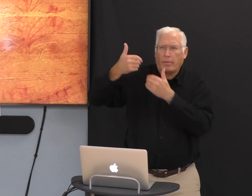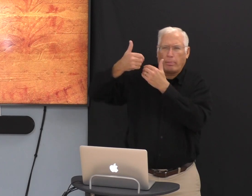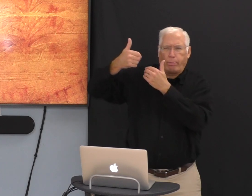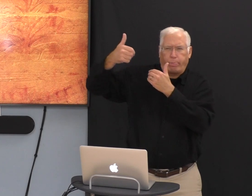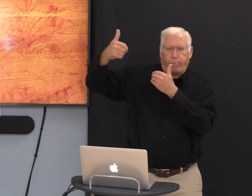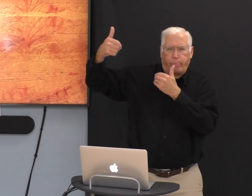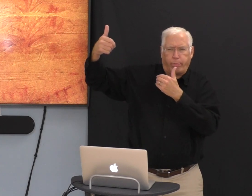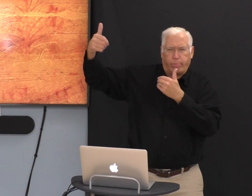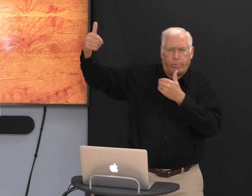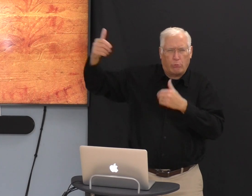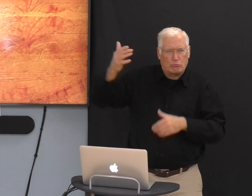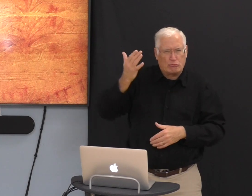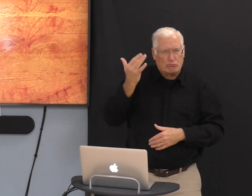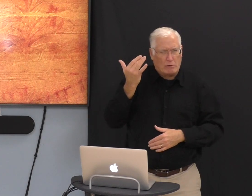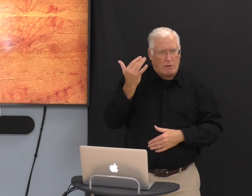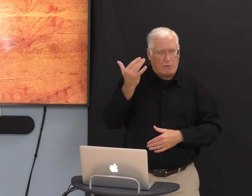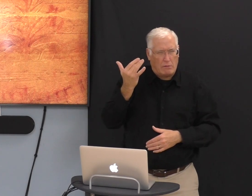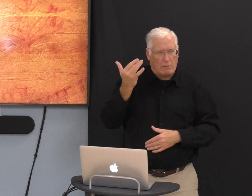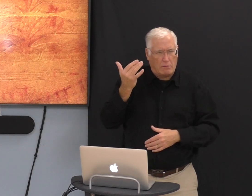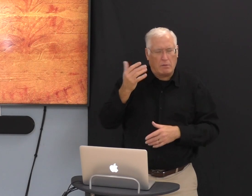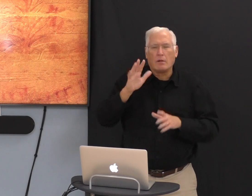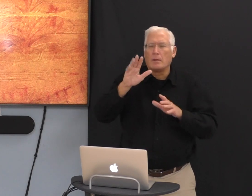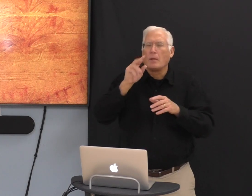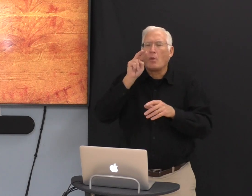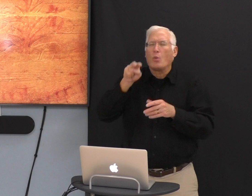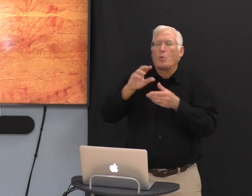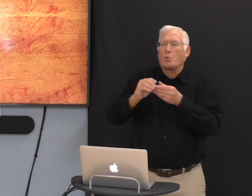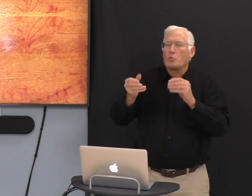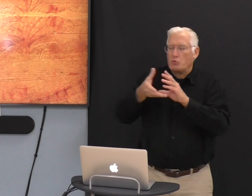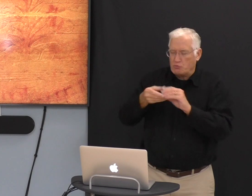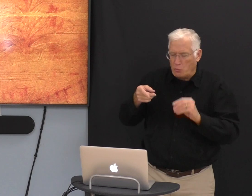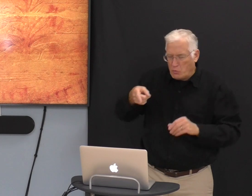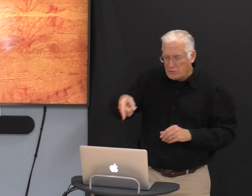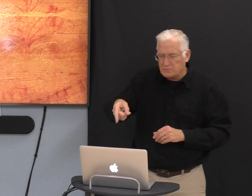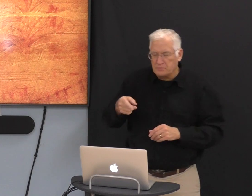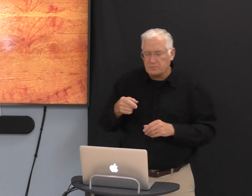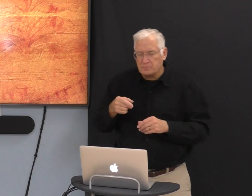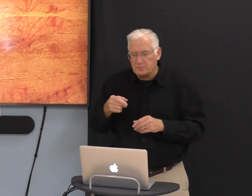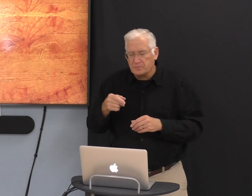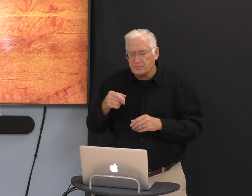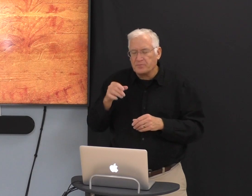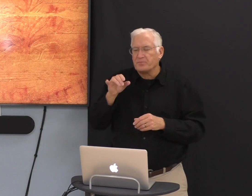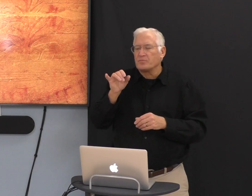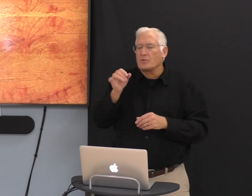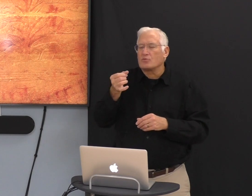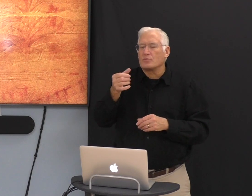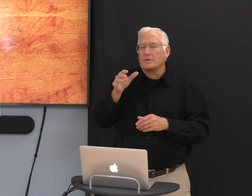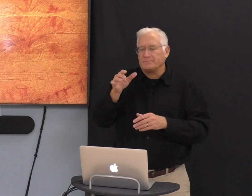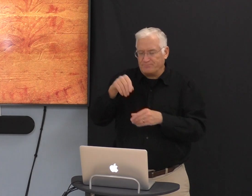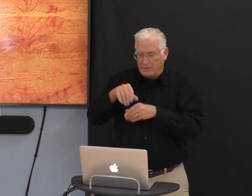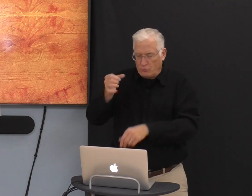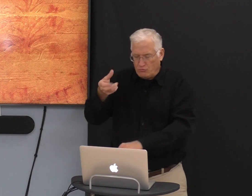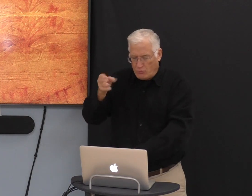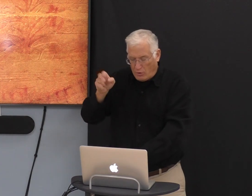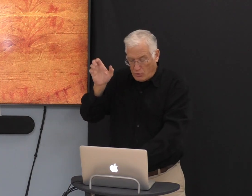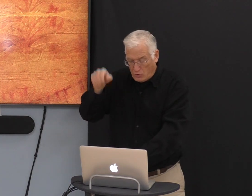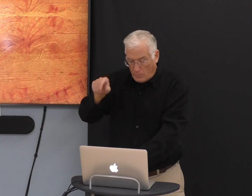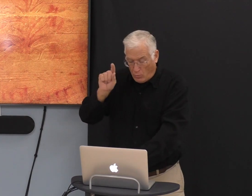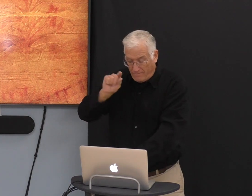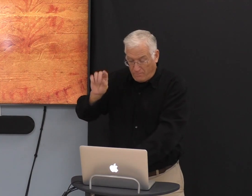And now, today, we start to find ourselves feeling distant from God. So,